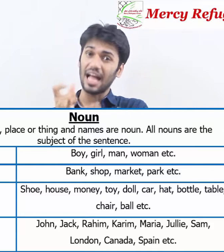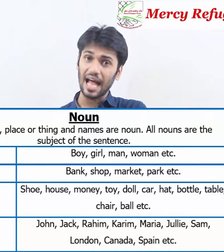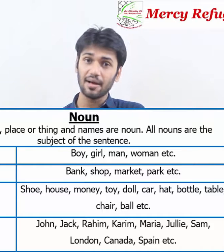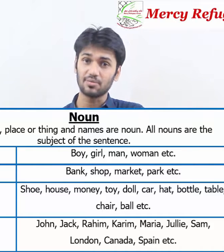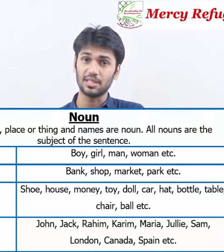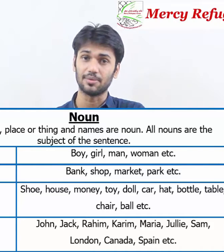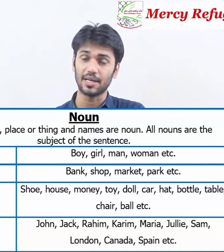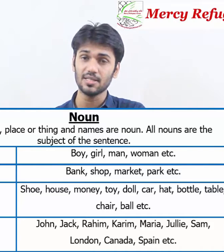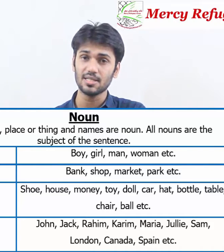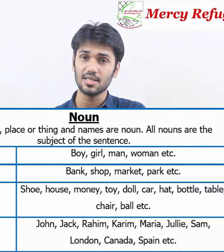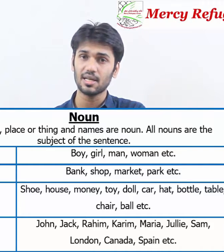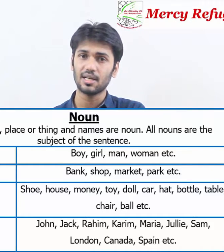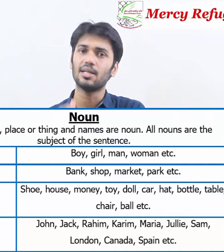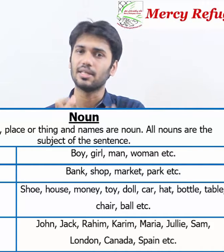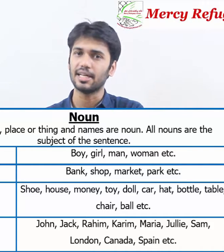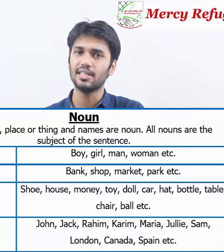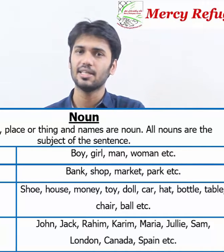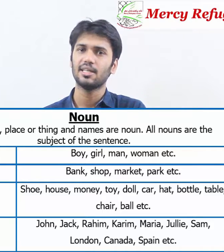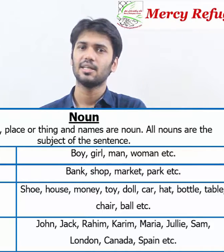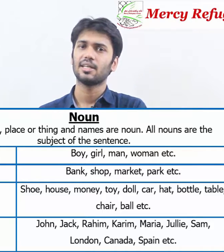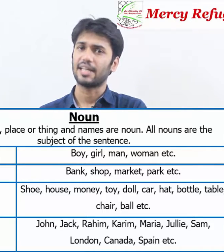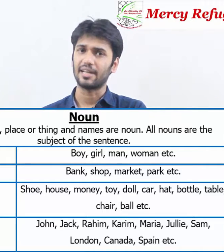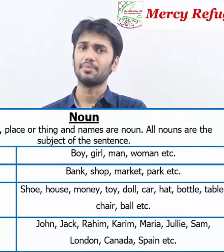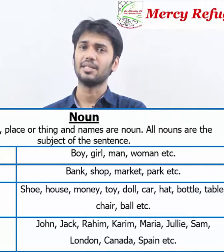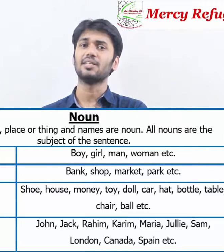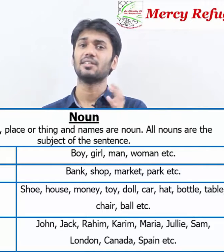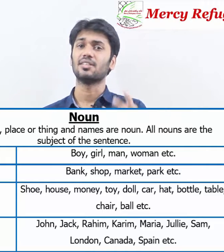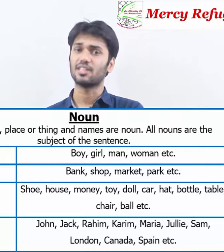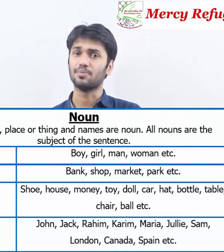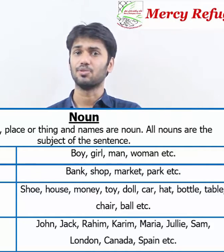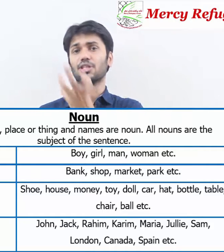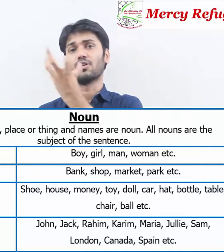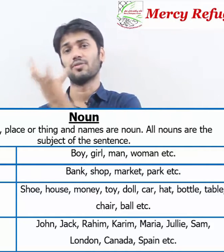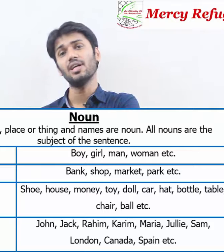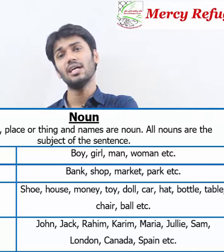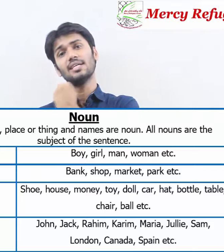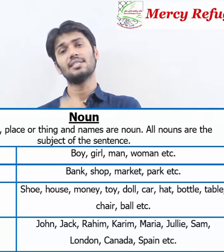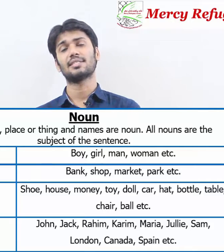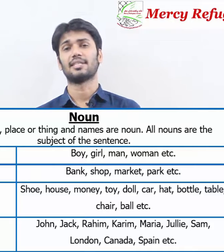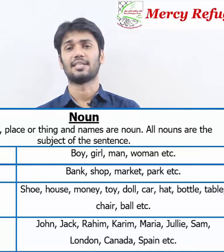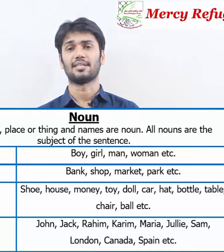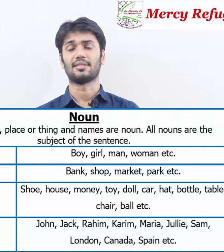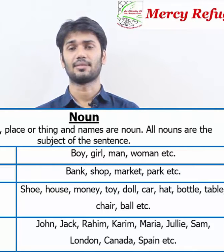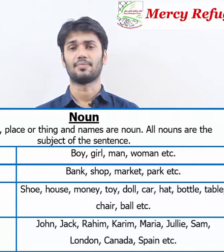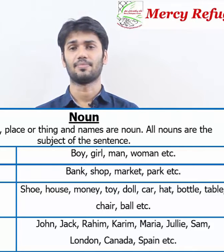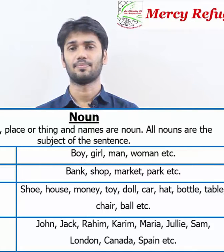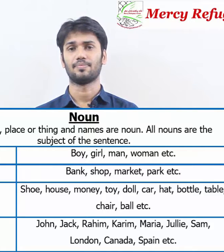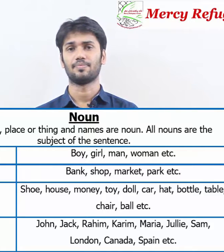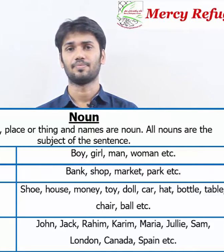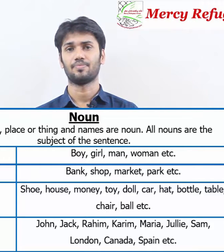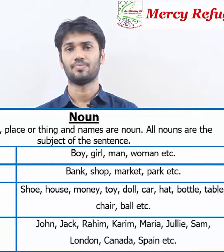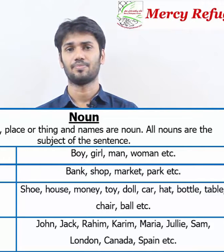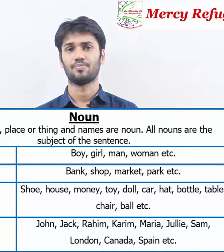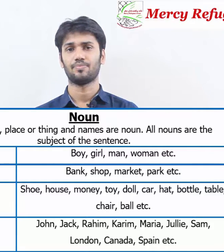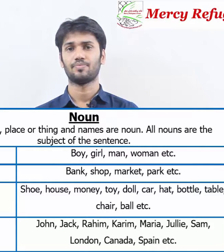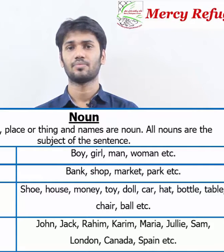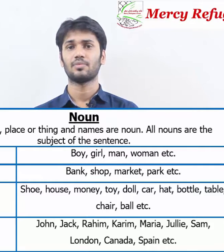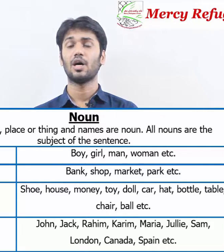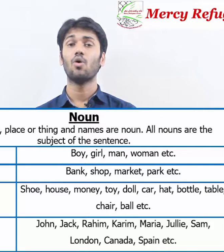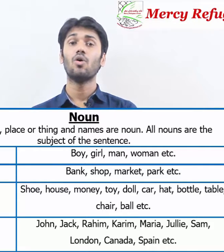have given they can be the subject of a sentence place